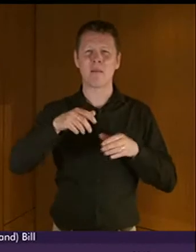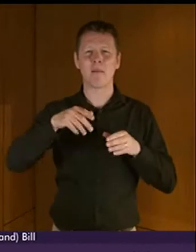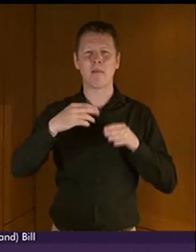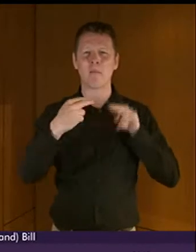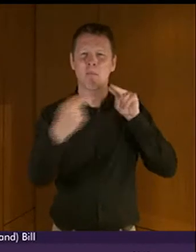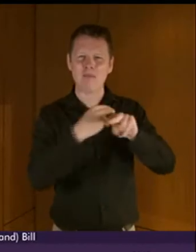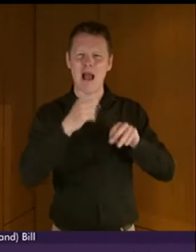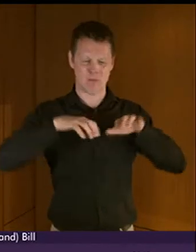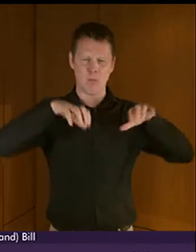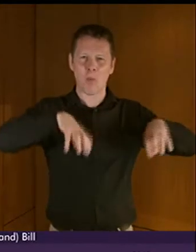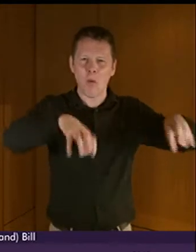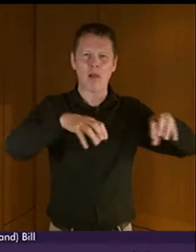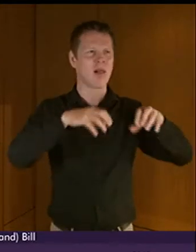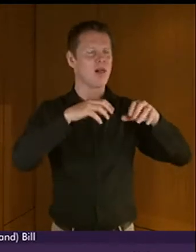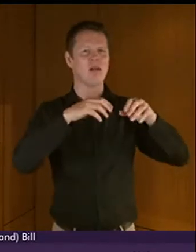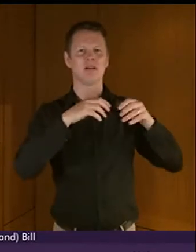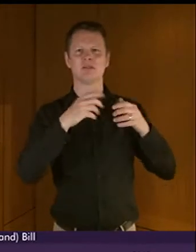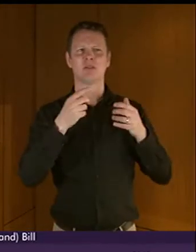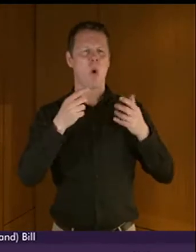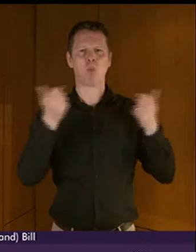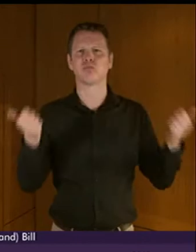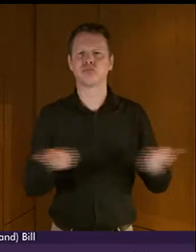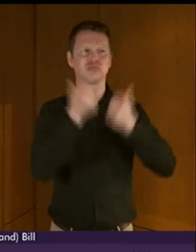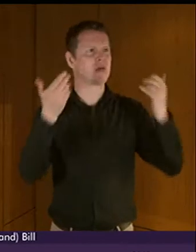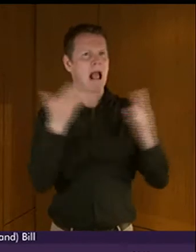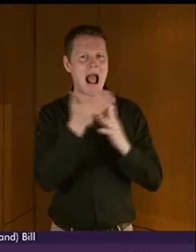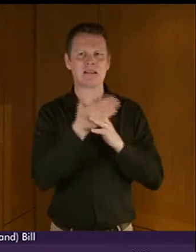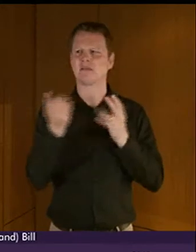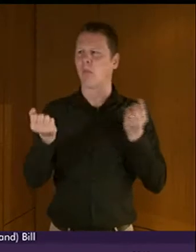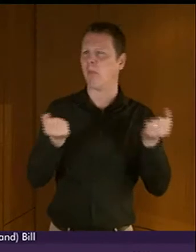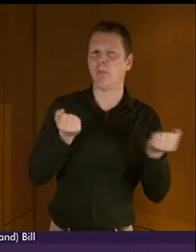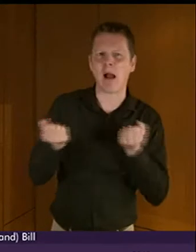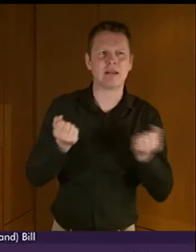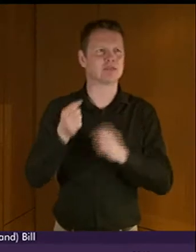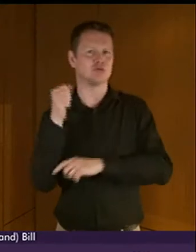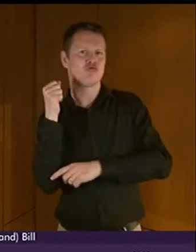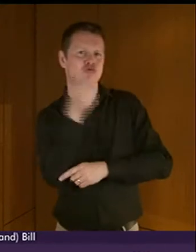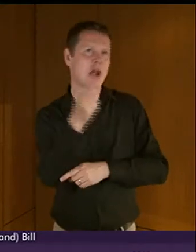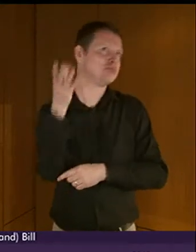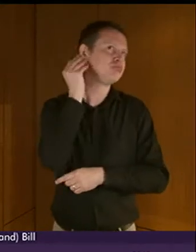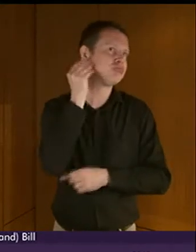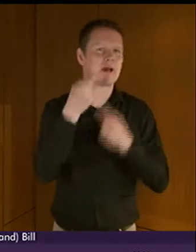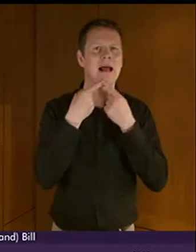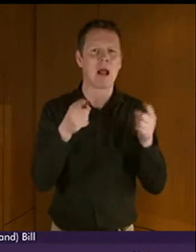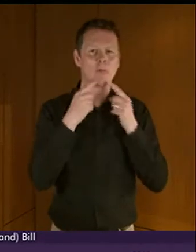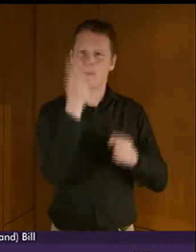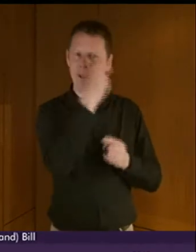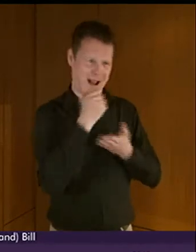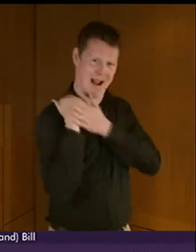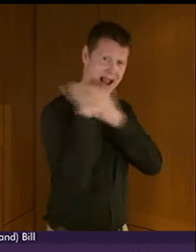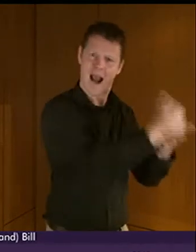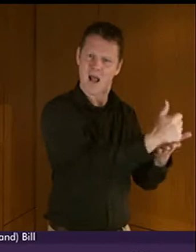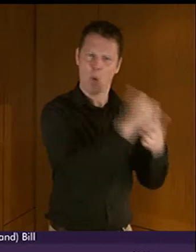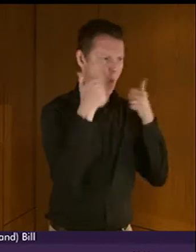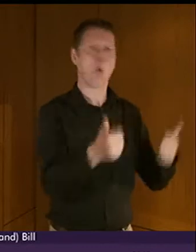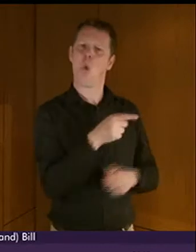pavement markings. Buses and trains have oral announcements that help the blind. How much are we doing for